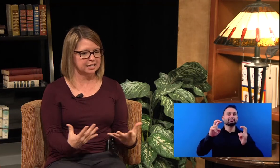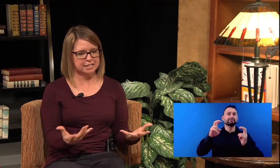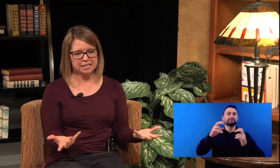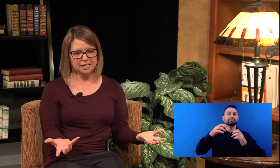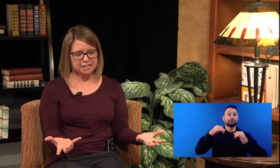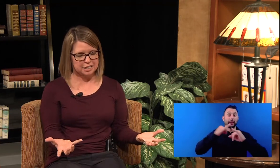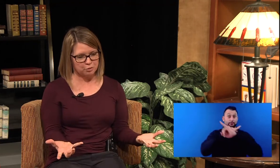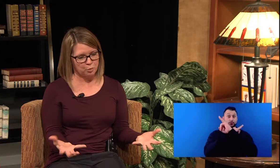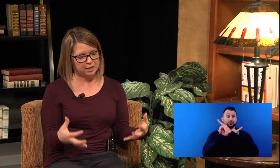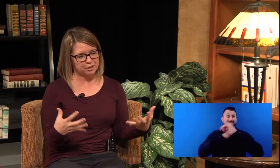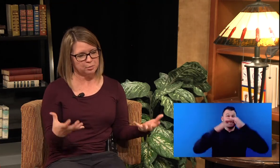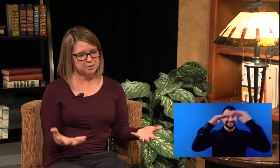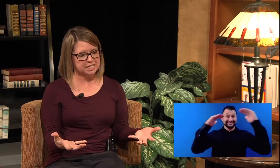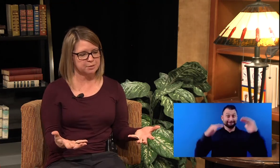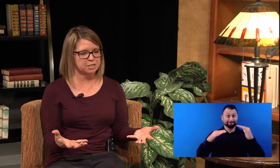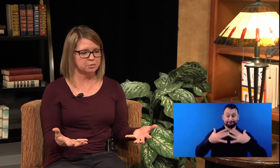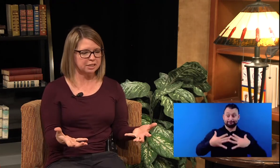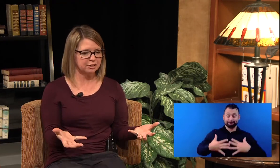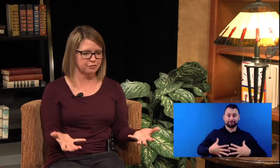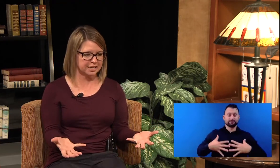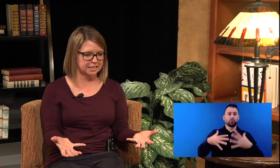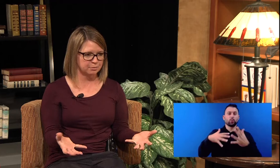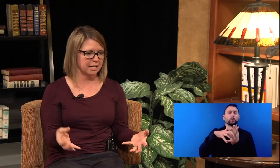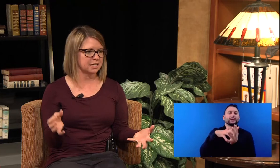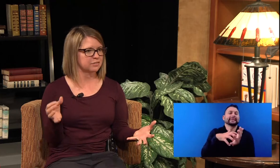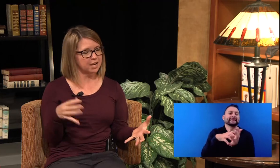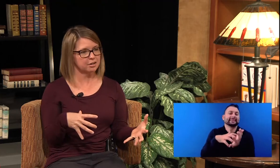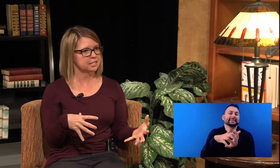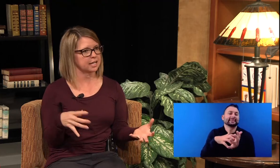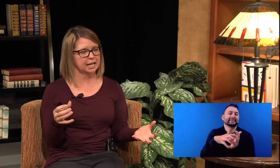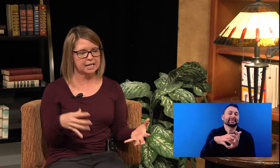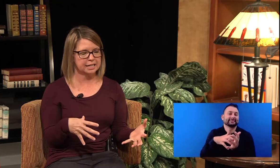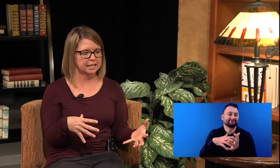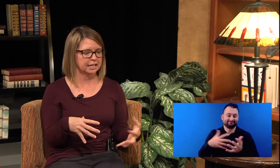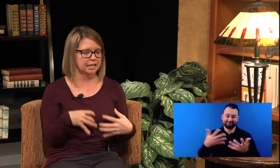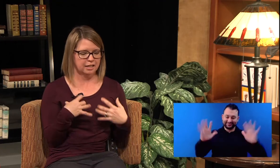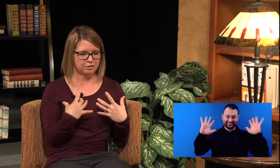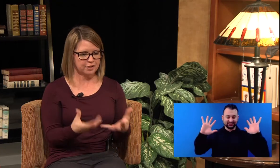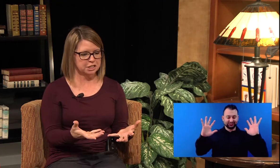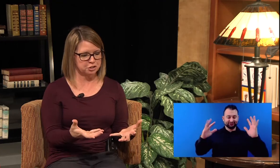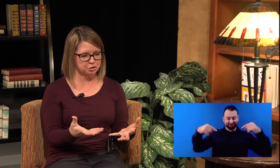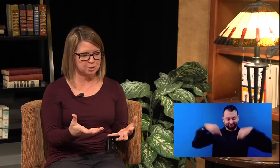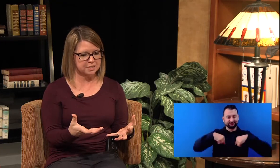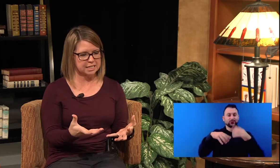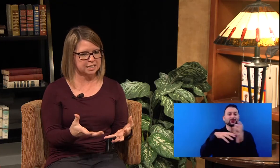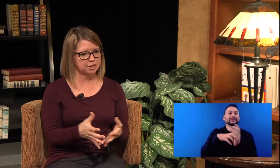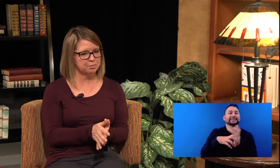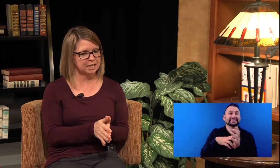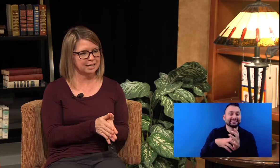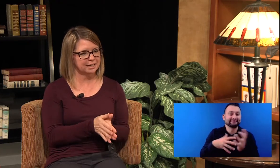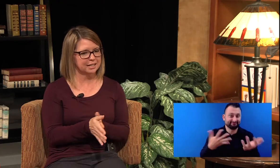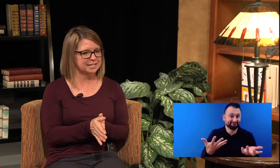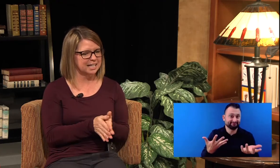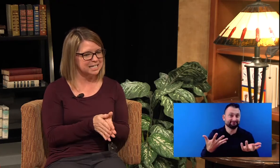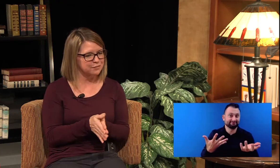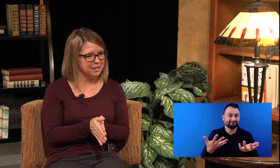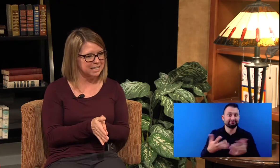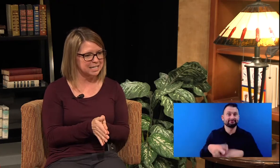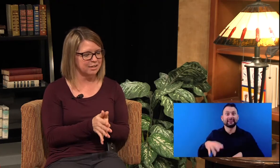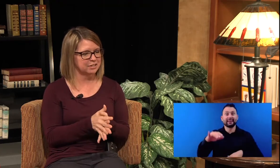when the immune system is really affected by this virus that got in, affected your immune system, and it's classified as having